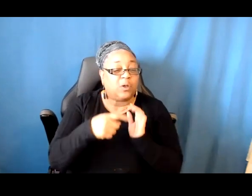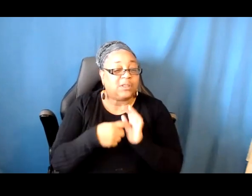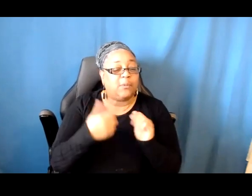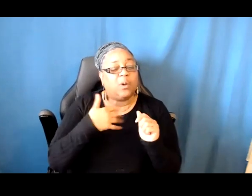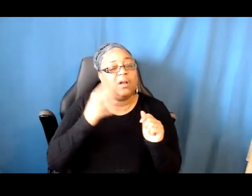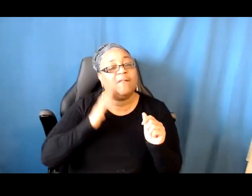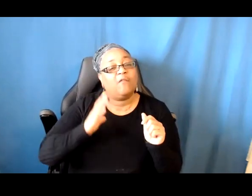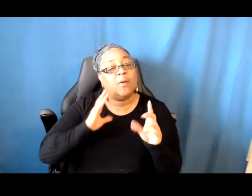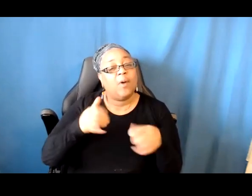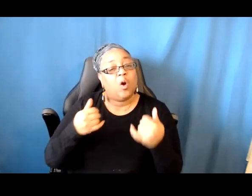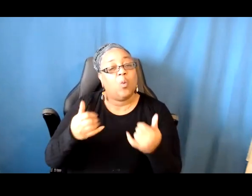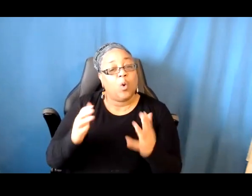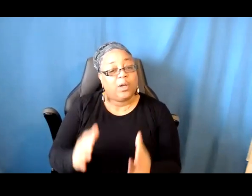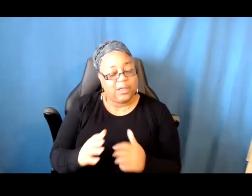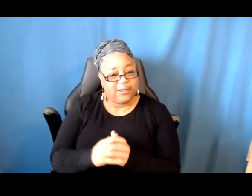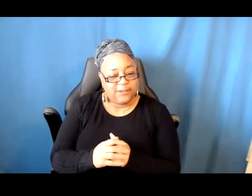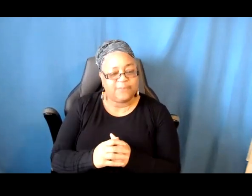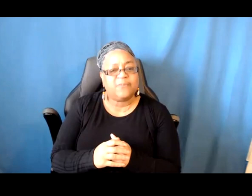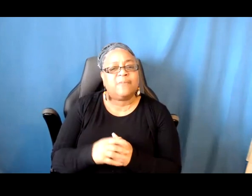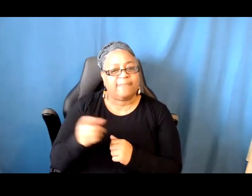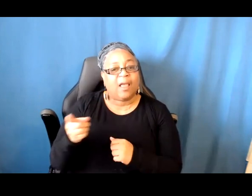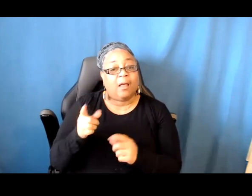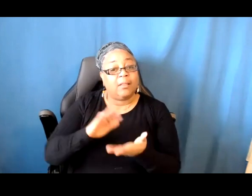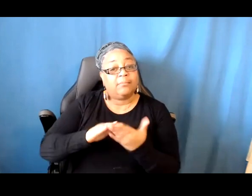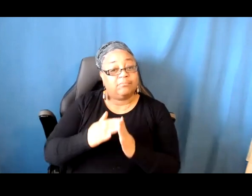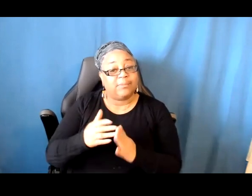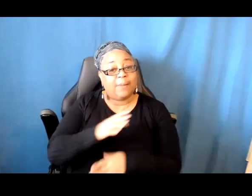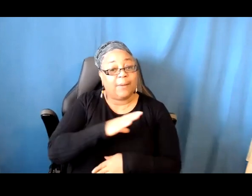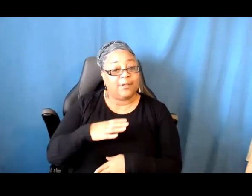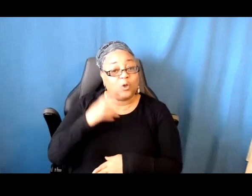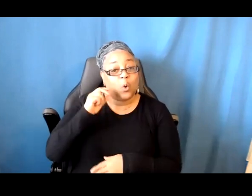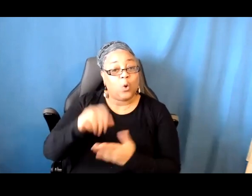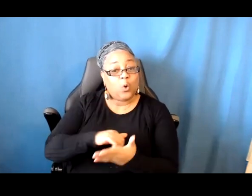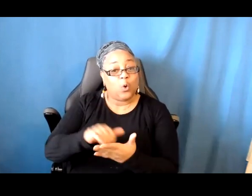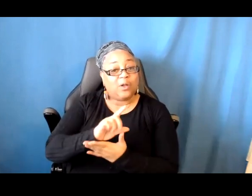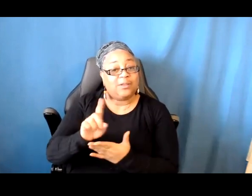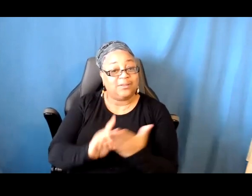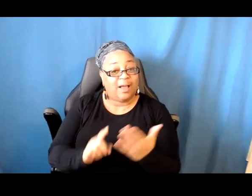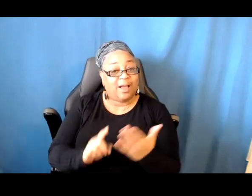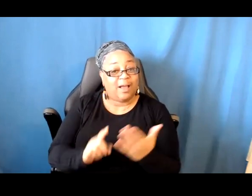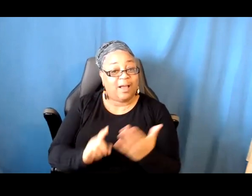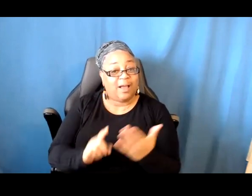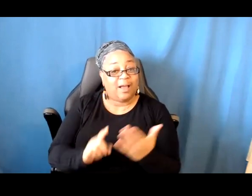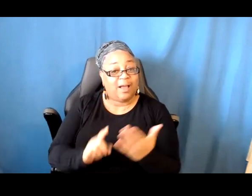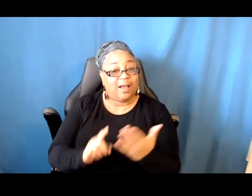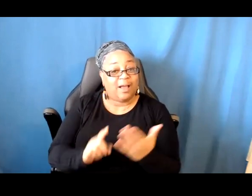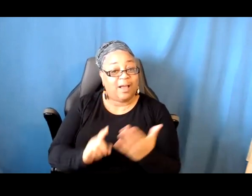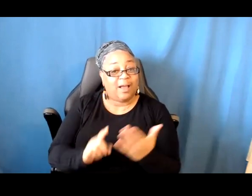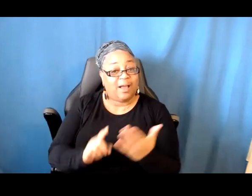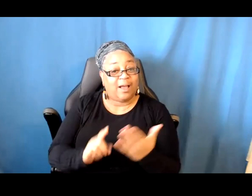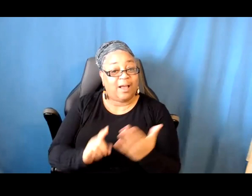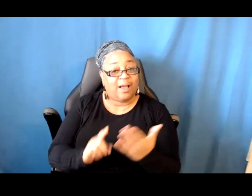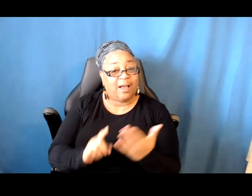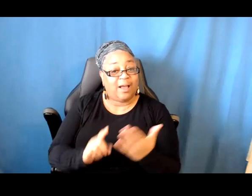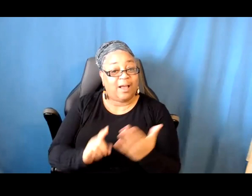awardees, Kenneseth Armstead, is a commissioner on the New York Design Commission. And he is going to be leading, again,